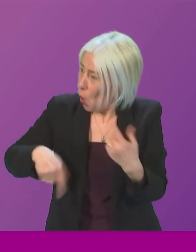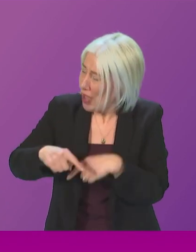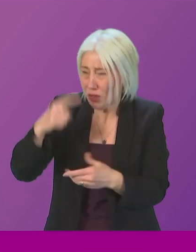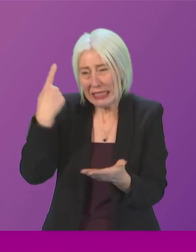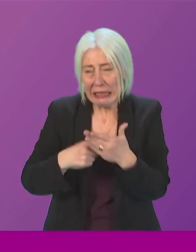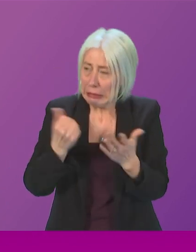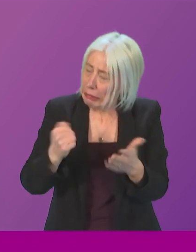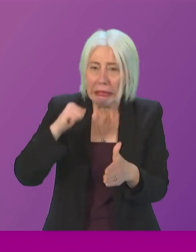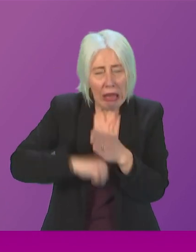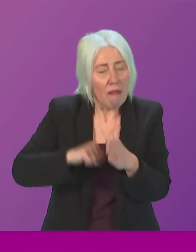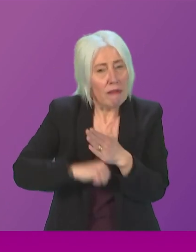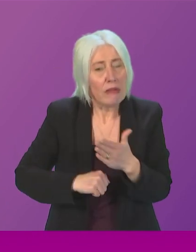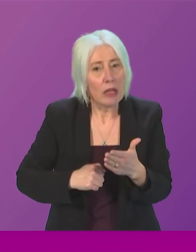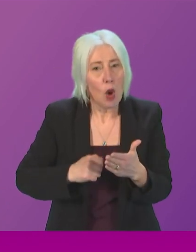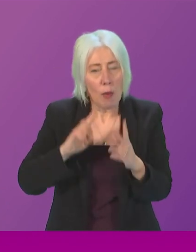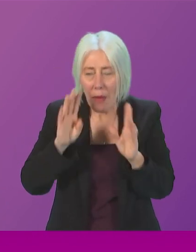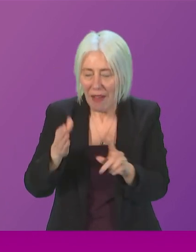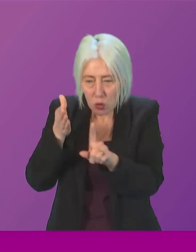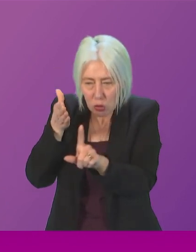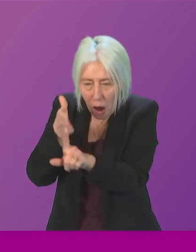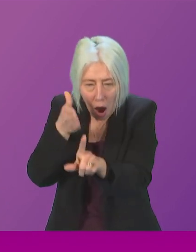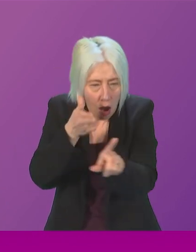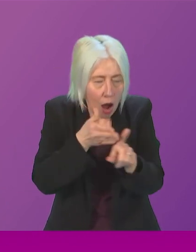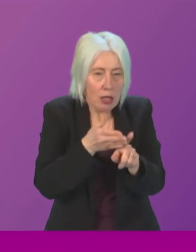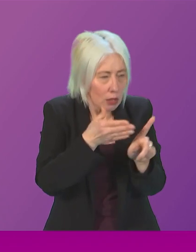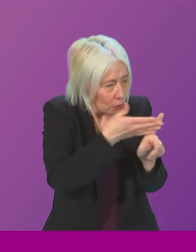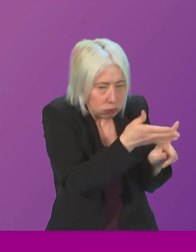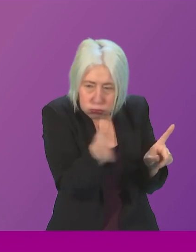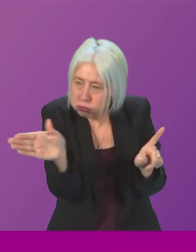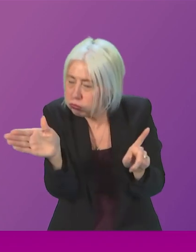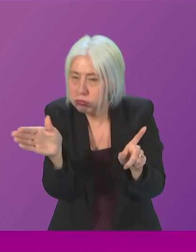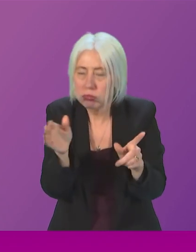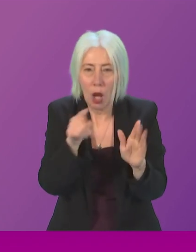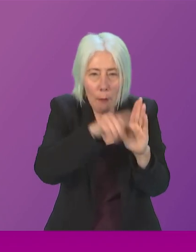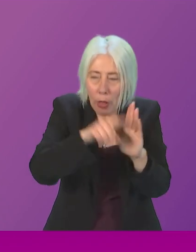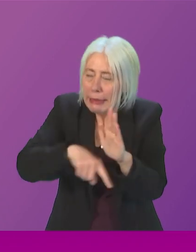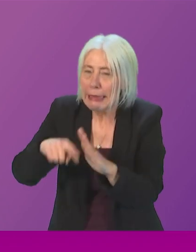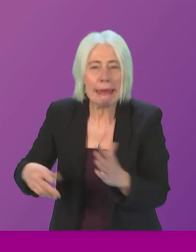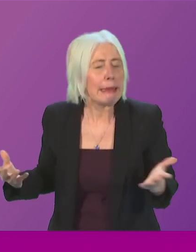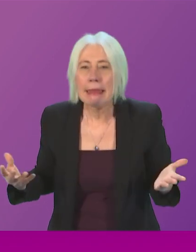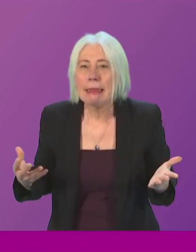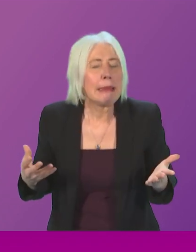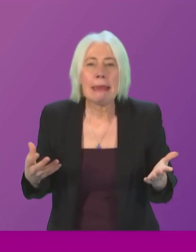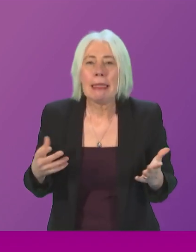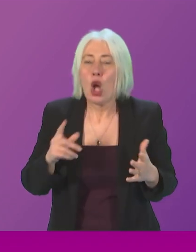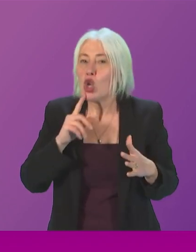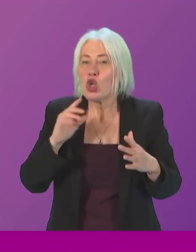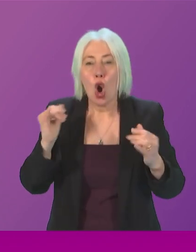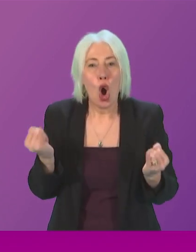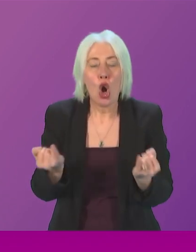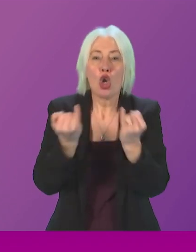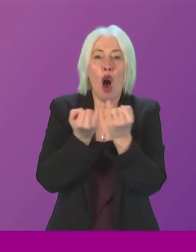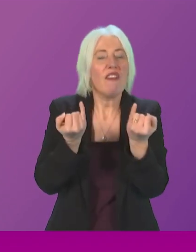tough decisions we will have to look at targeting of course across a range of potential policy areas there's not a there's not a conflict between